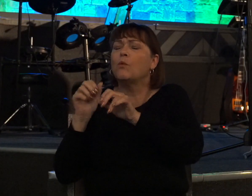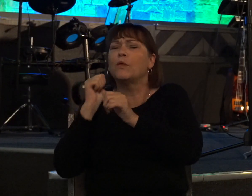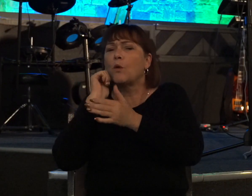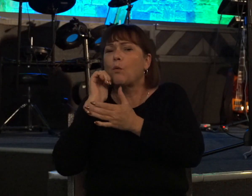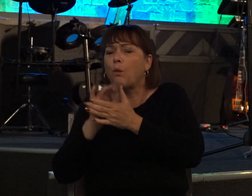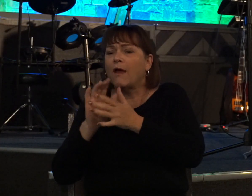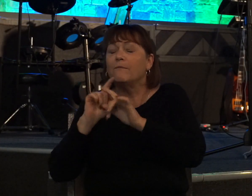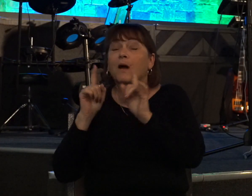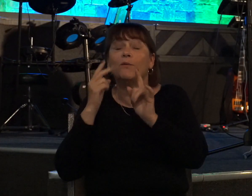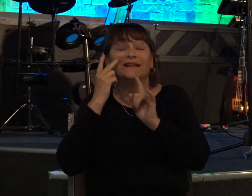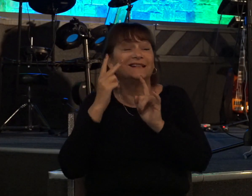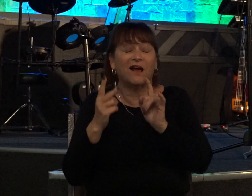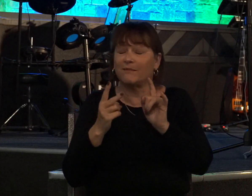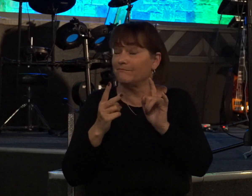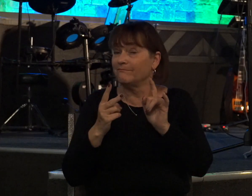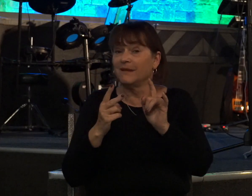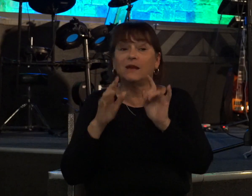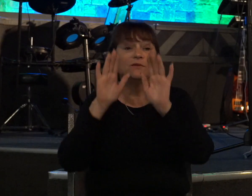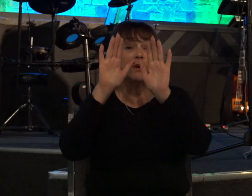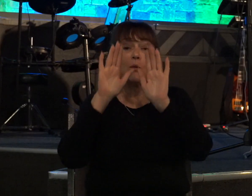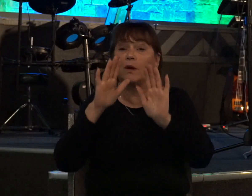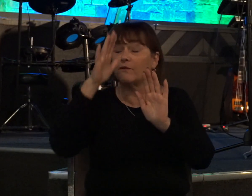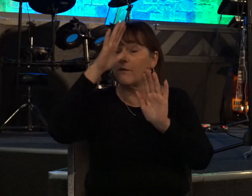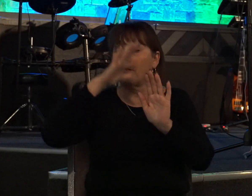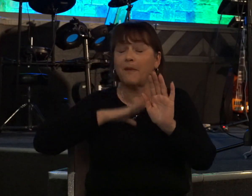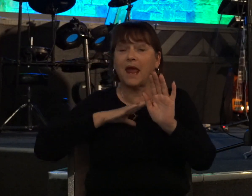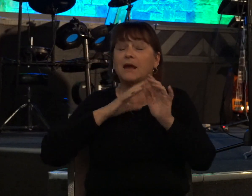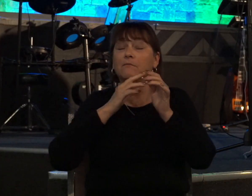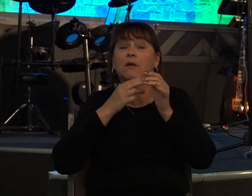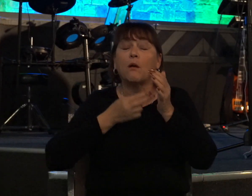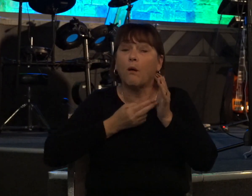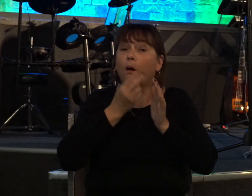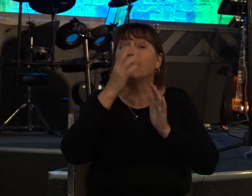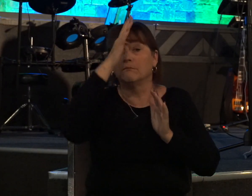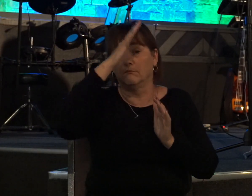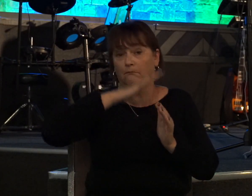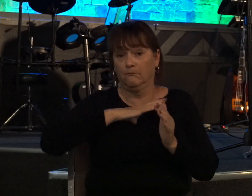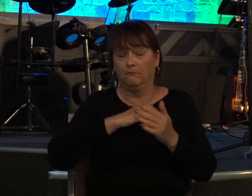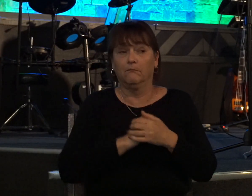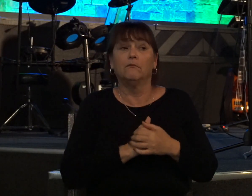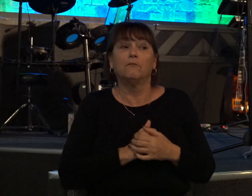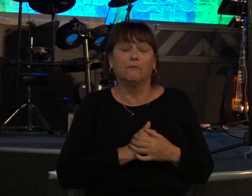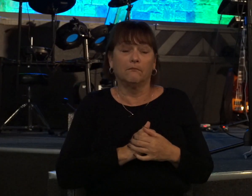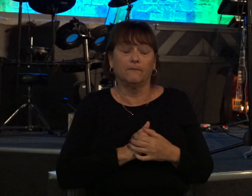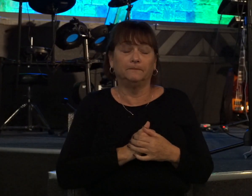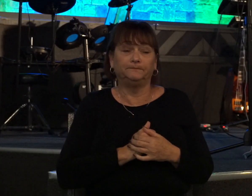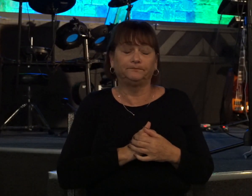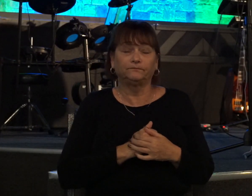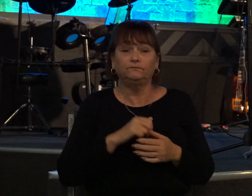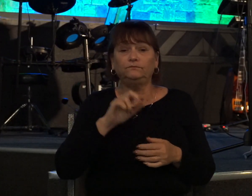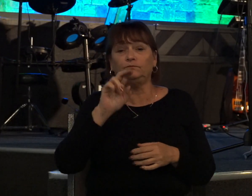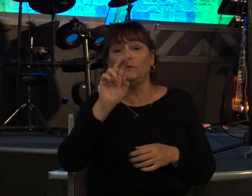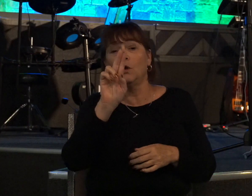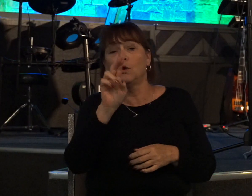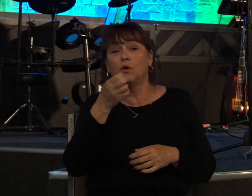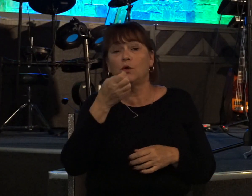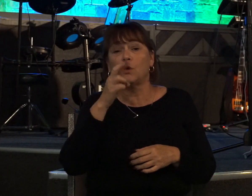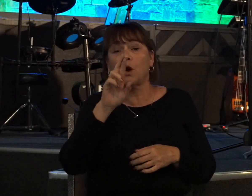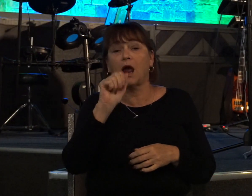saw uriah was a great man of integrity uriah refused to go home and sleep in his